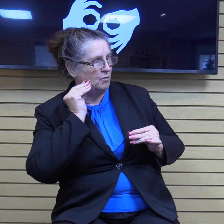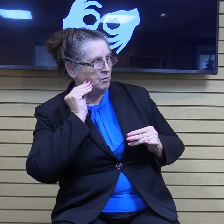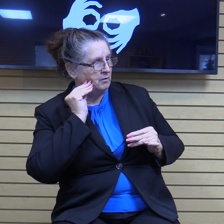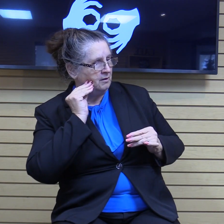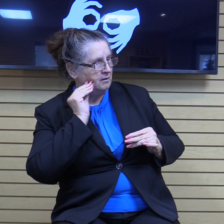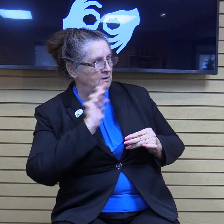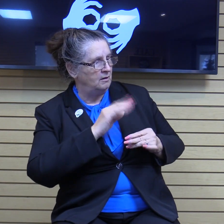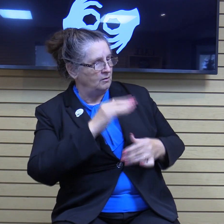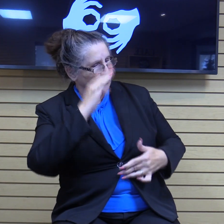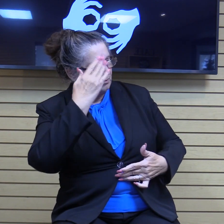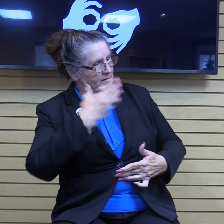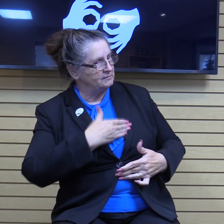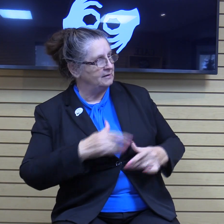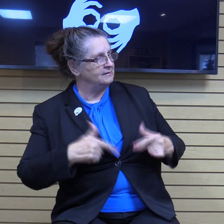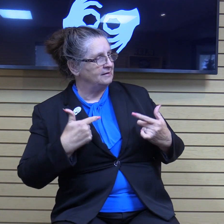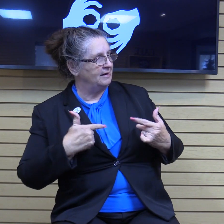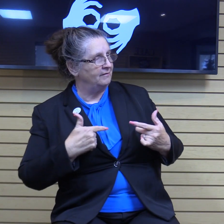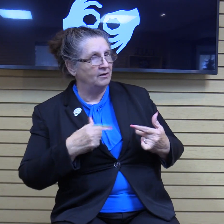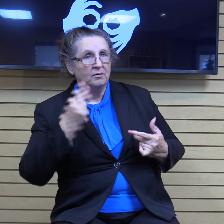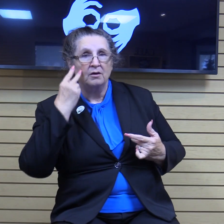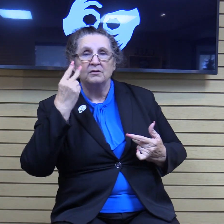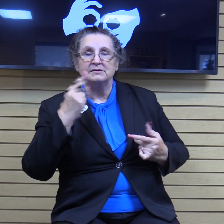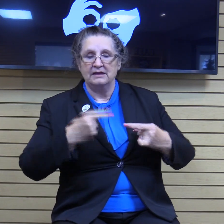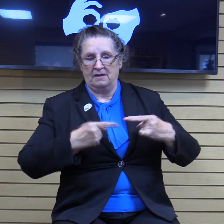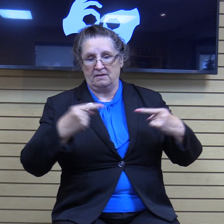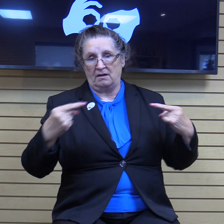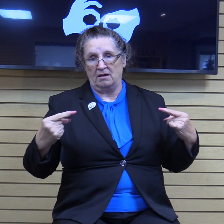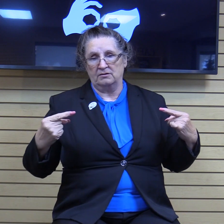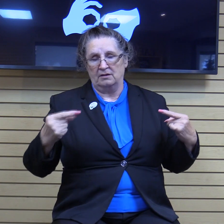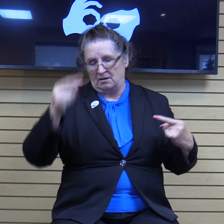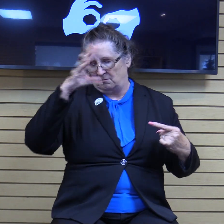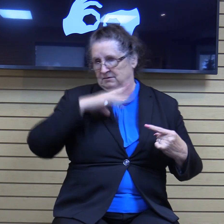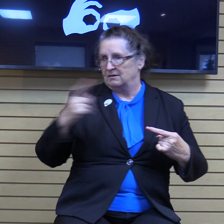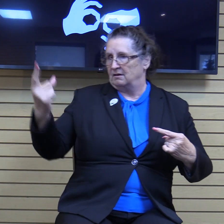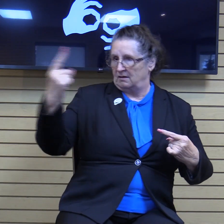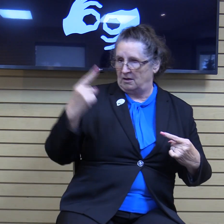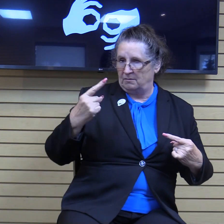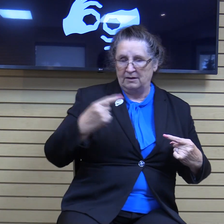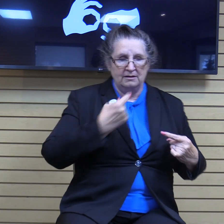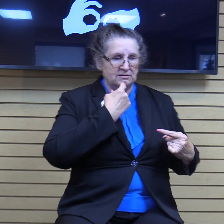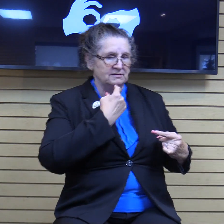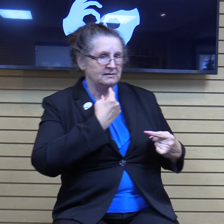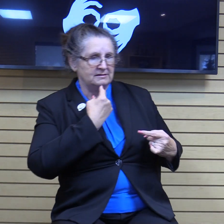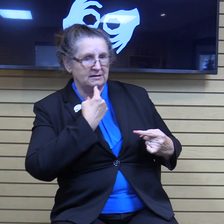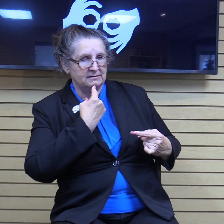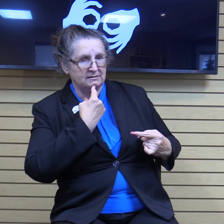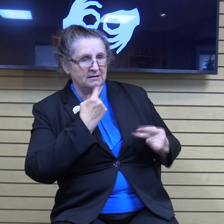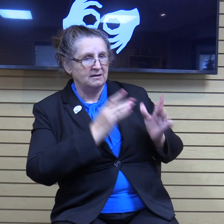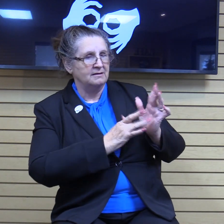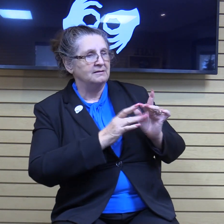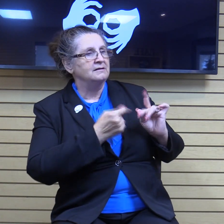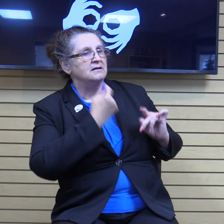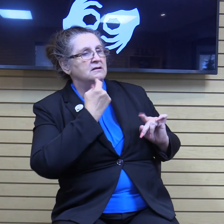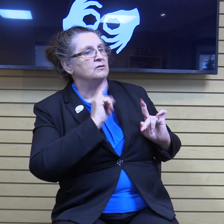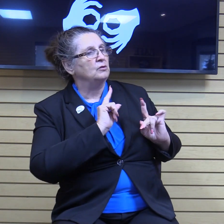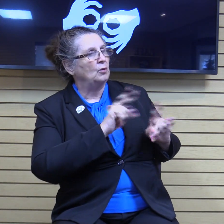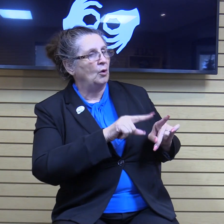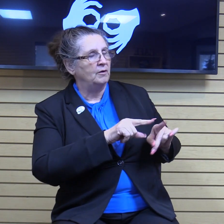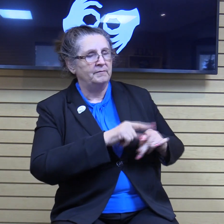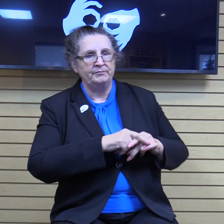lives. Now, we should see the contrast here. The man says, come, and Jesus says, go. The man proceeds with his own